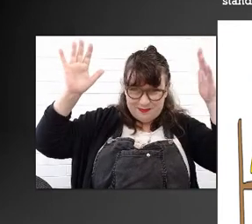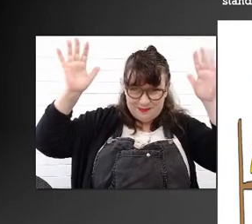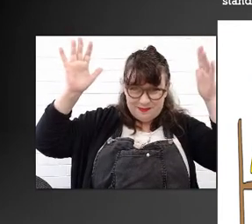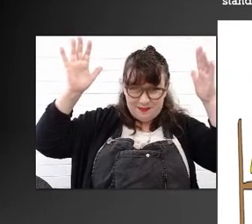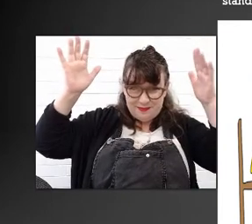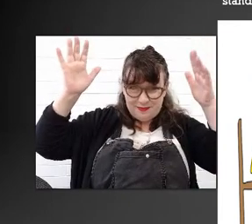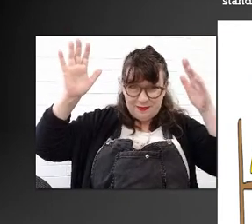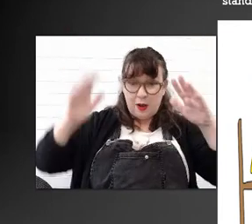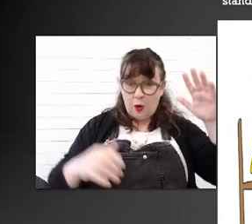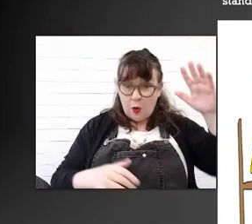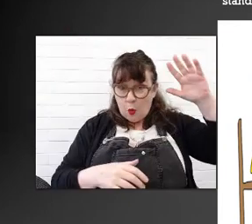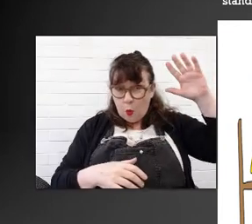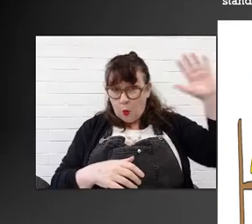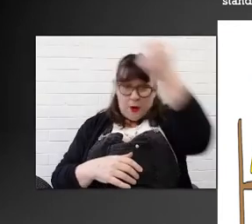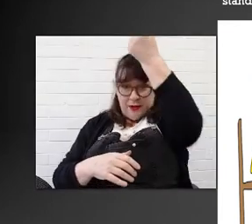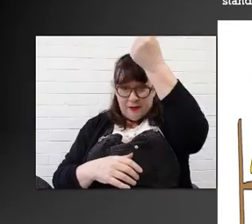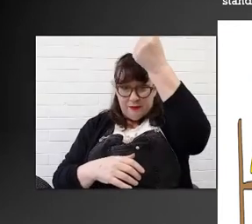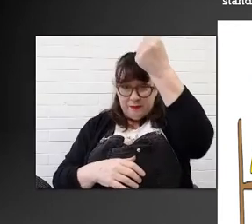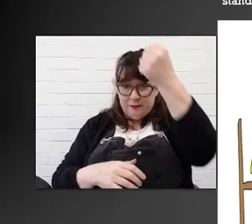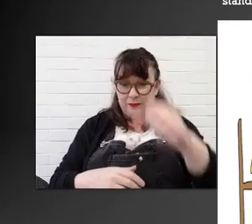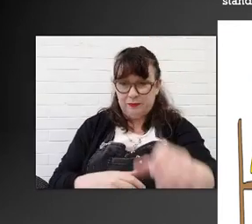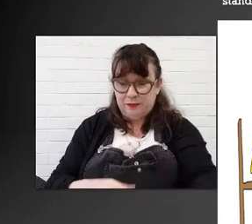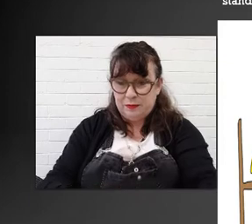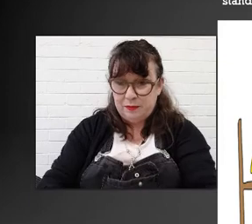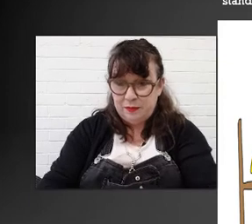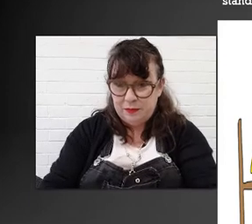deaf applause. Win.